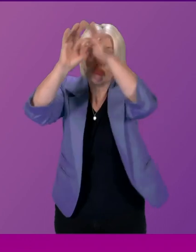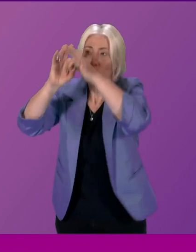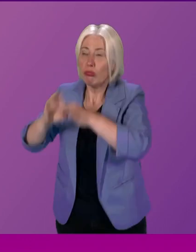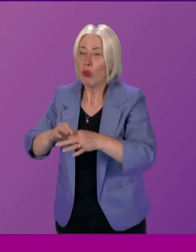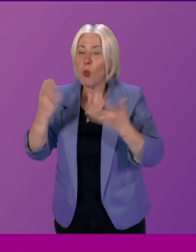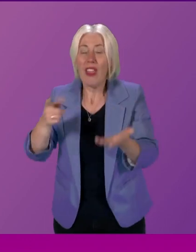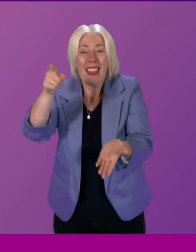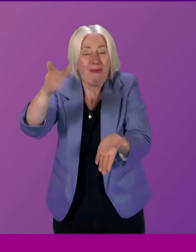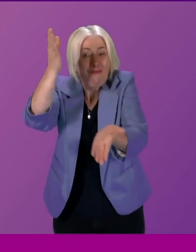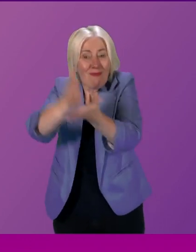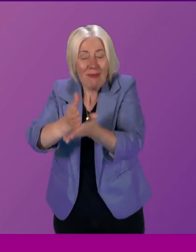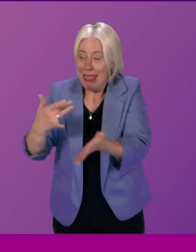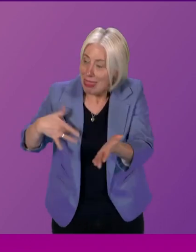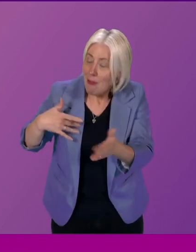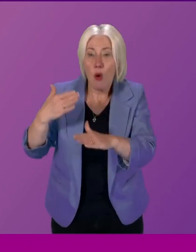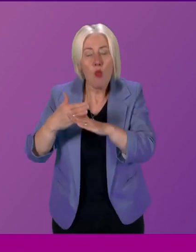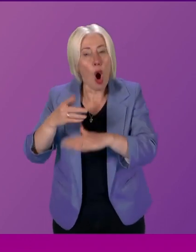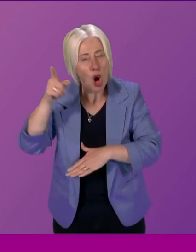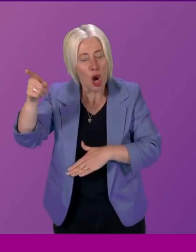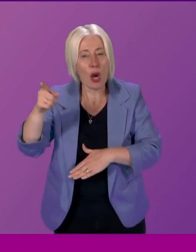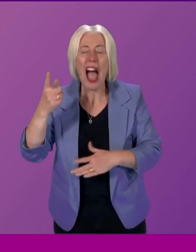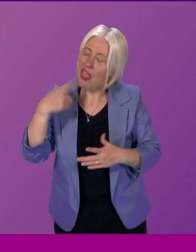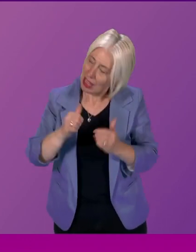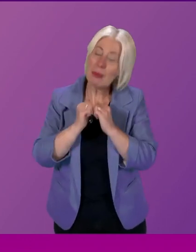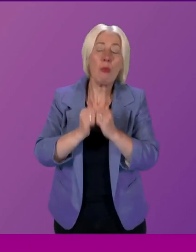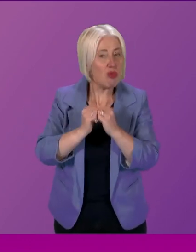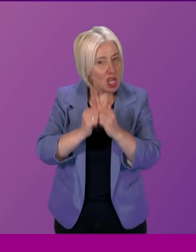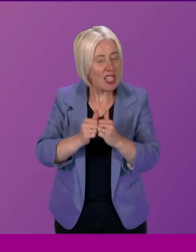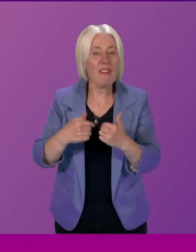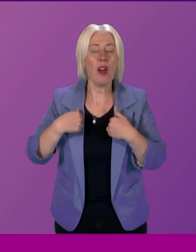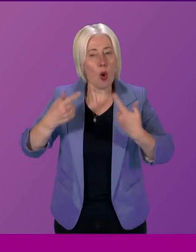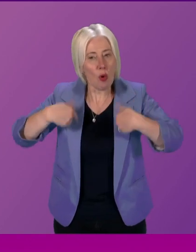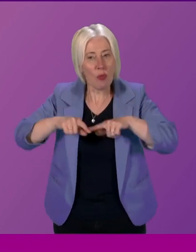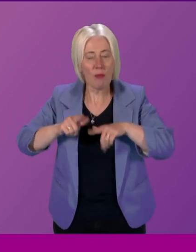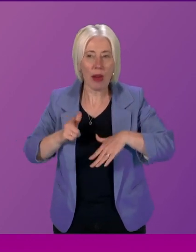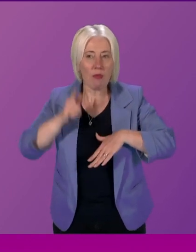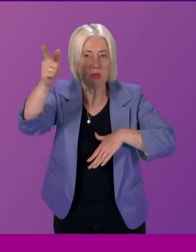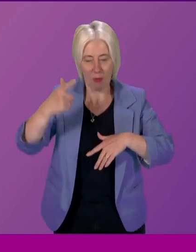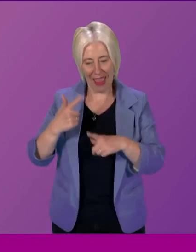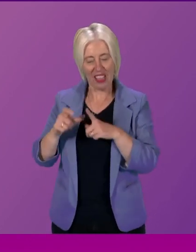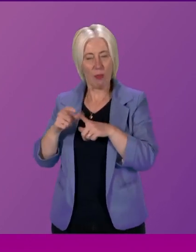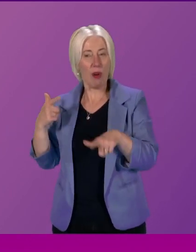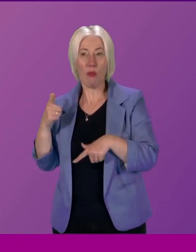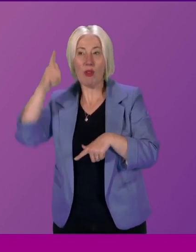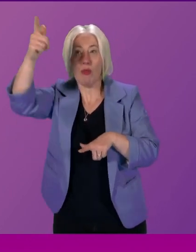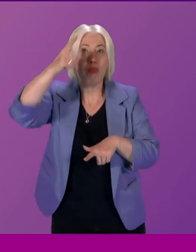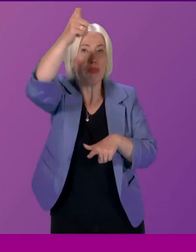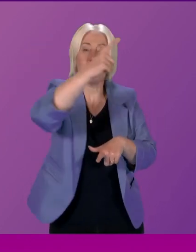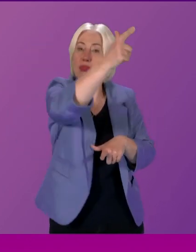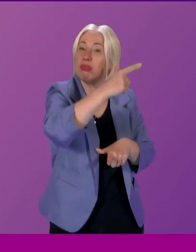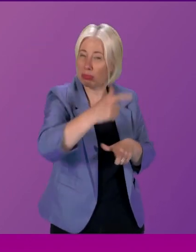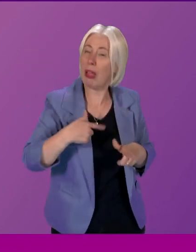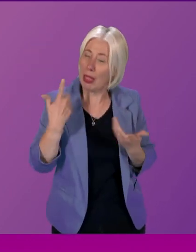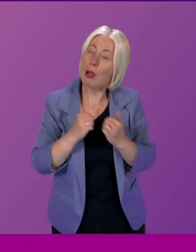actually live and work it's clear to me that it has been appreciated when we travel further from Edinburgh however I do think we need to keep an eye on the bigger